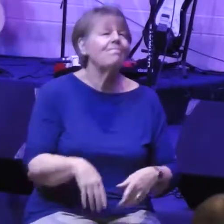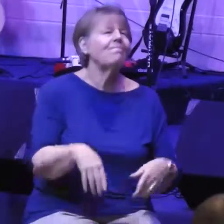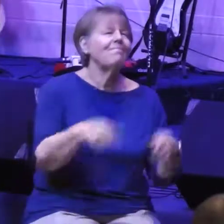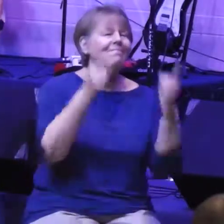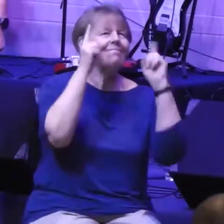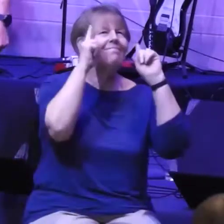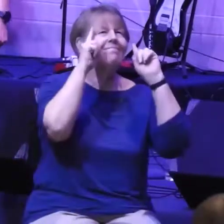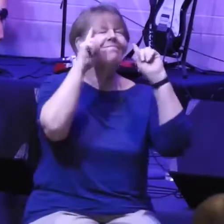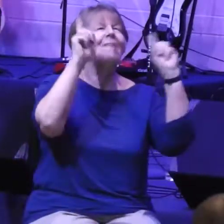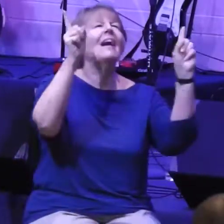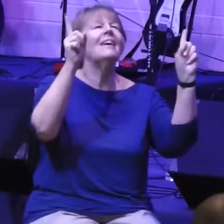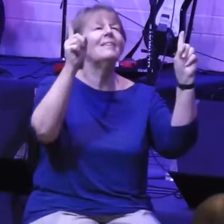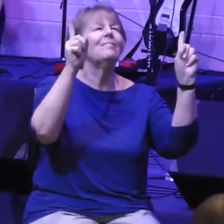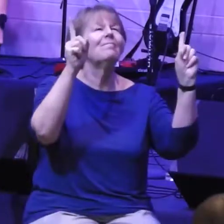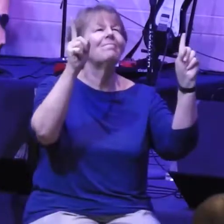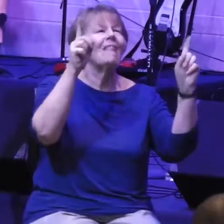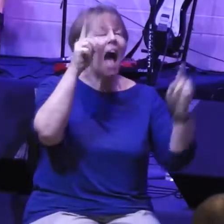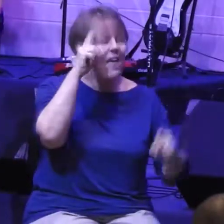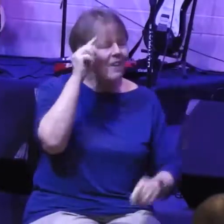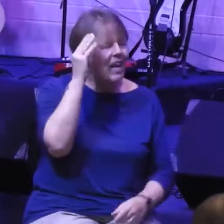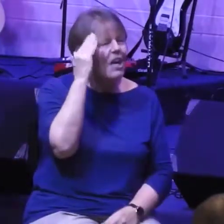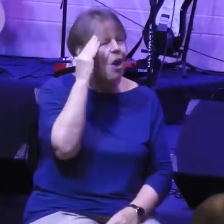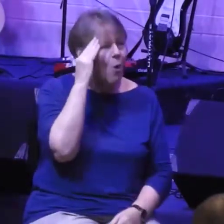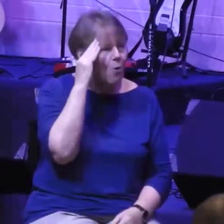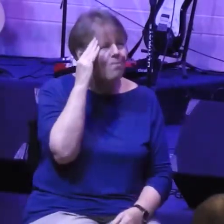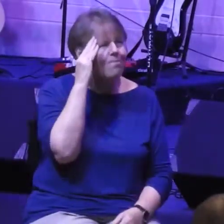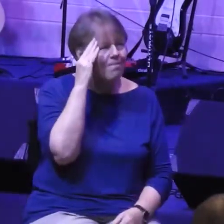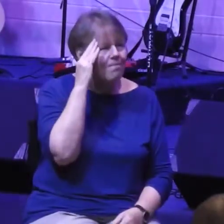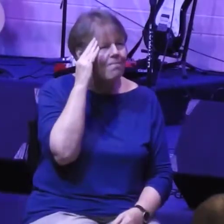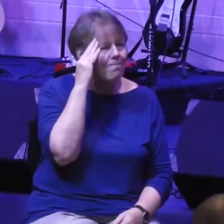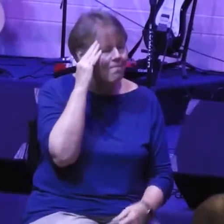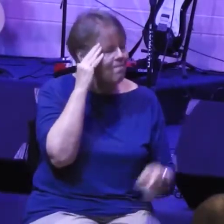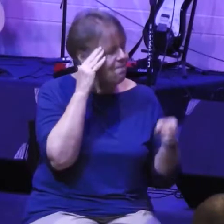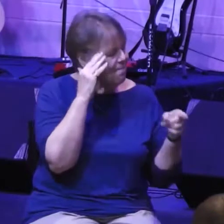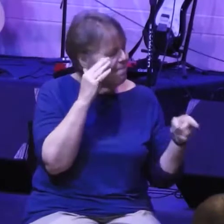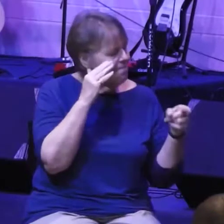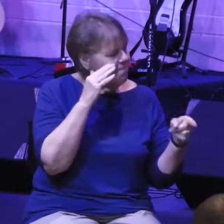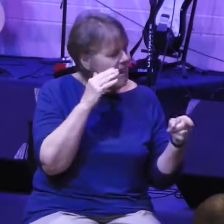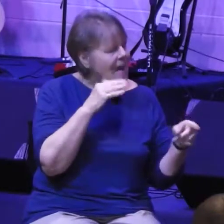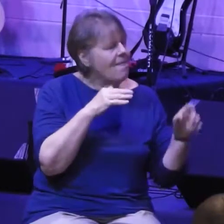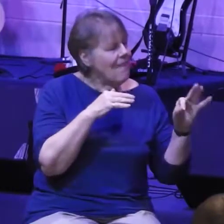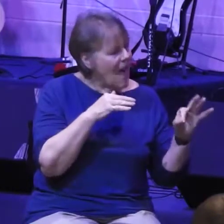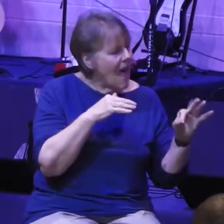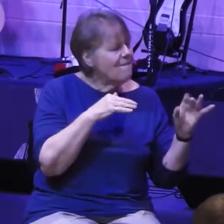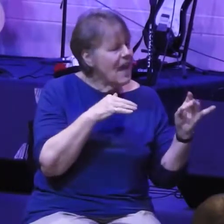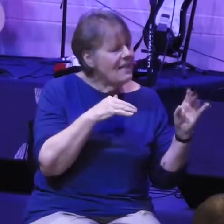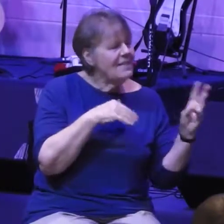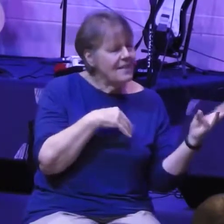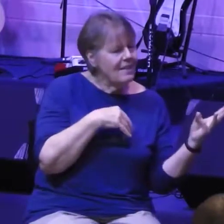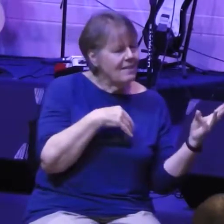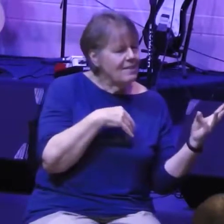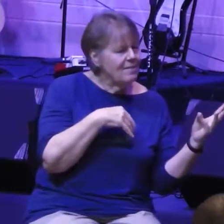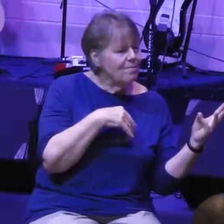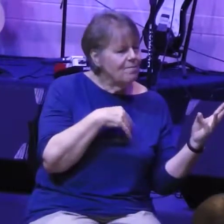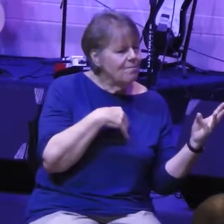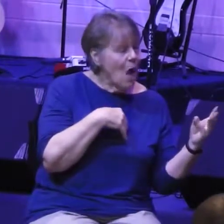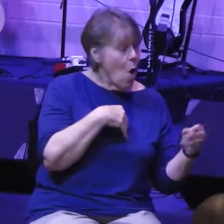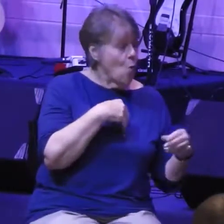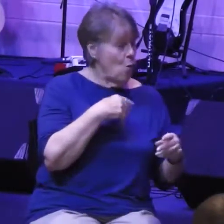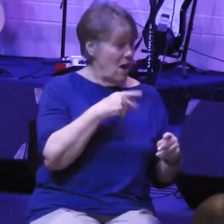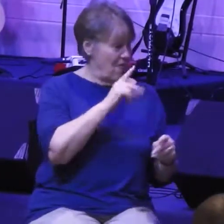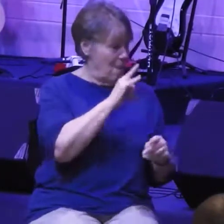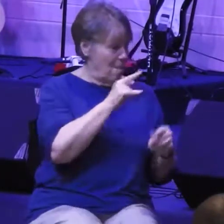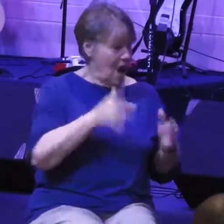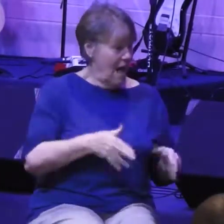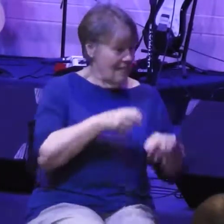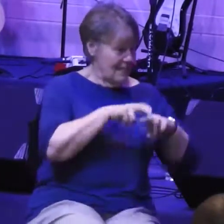instructor said, I think I know what it was. The American F-86 had a cockpit that was a